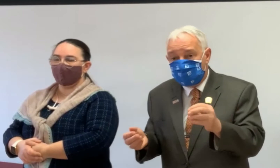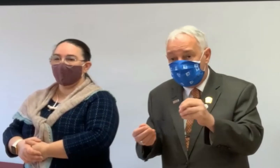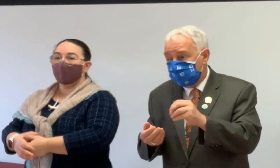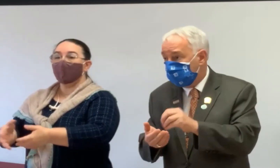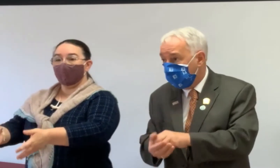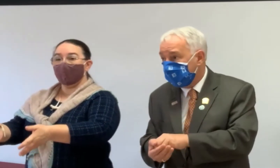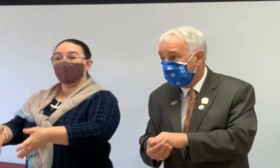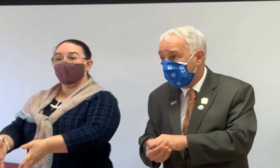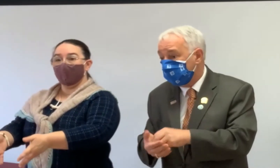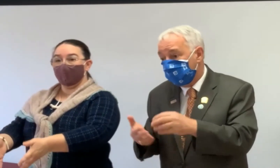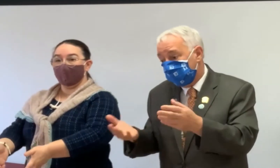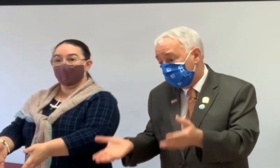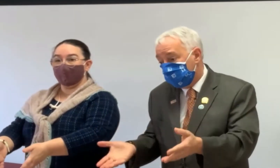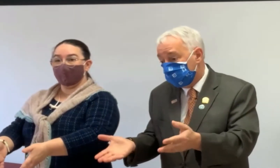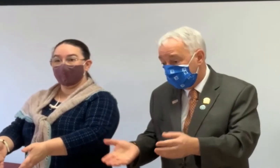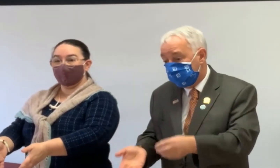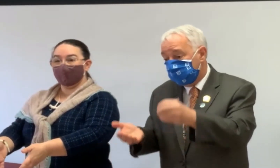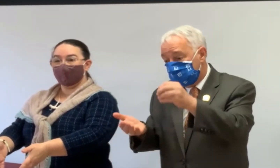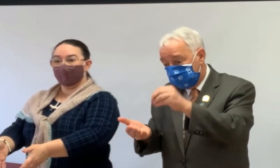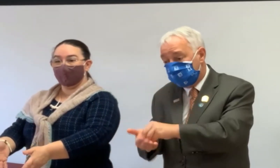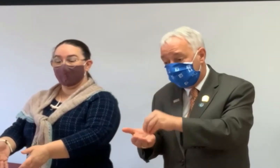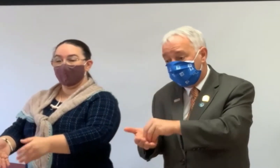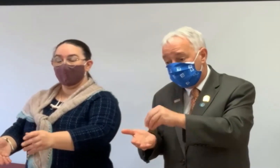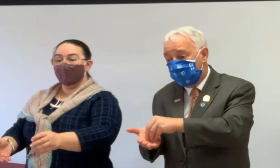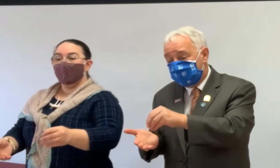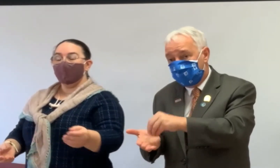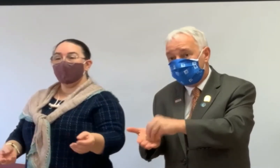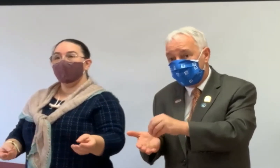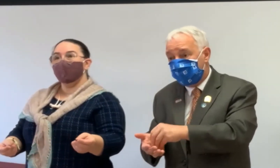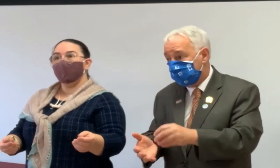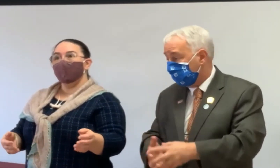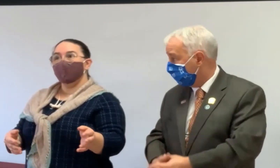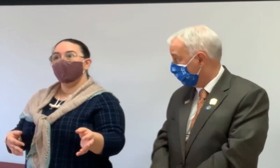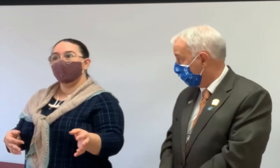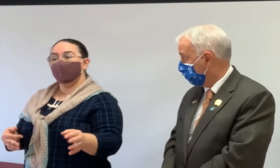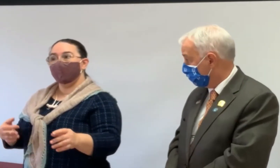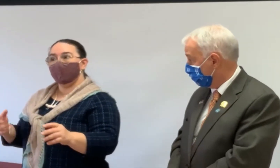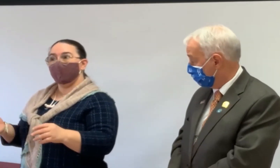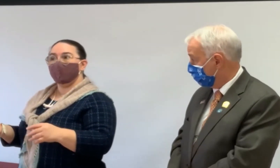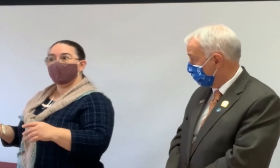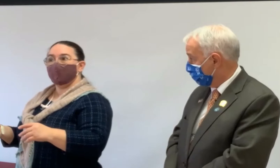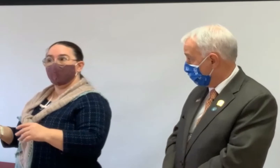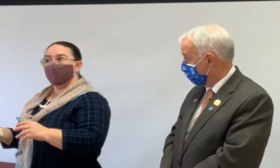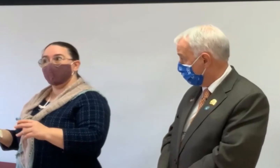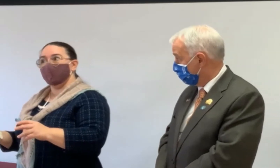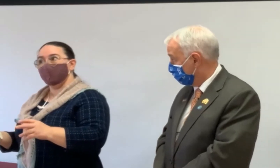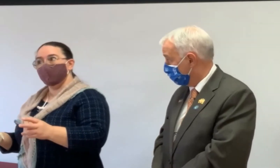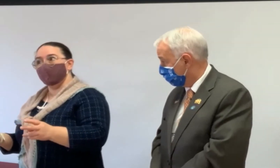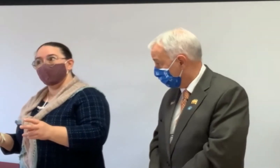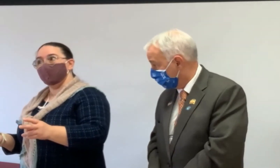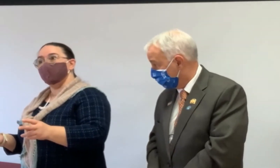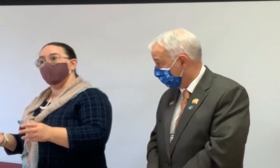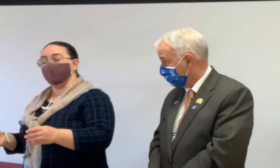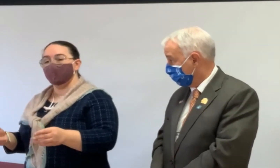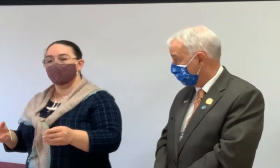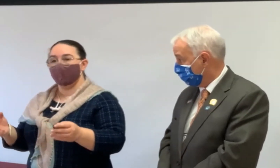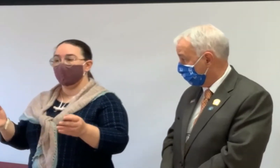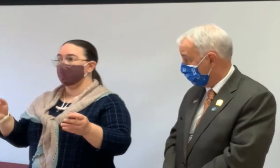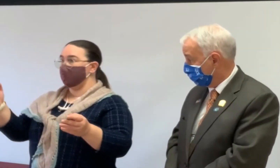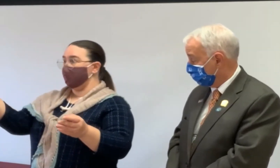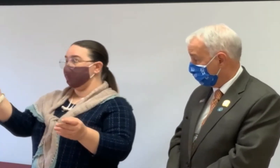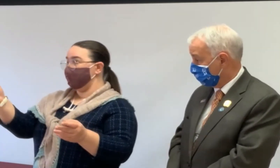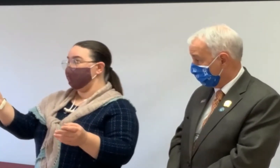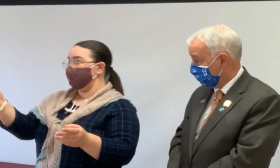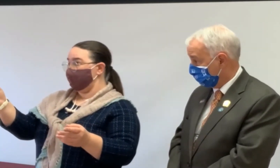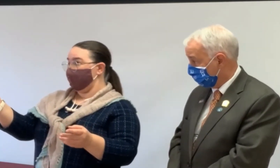So if you're buying a condo that you're going to live in, they'll give you the mortgage on the condo. You can use a reverse mortgage to purchase in two, two ways. So